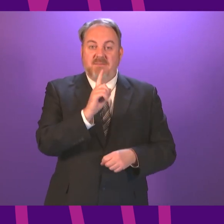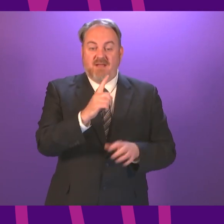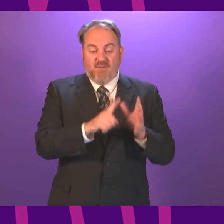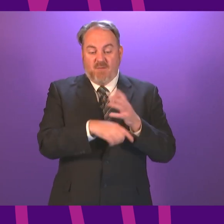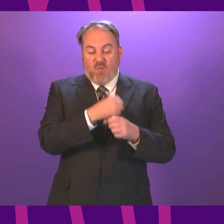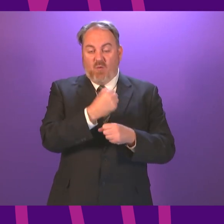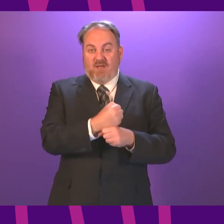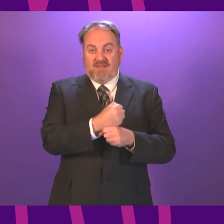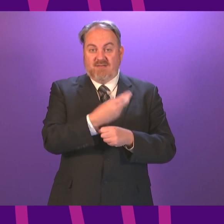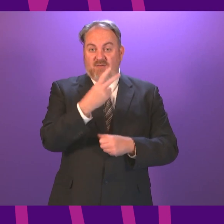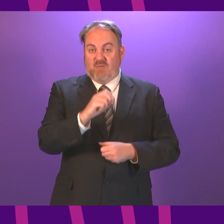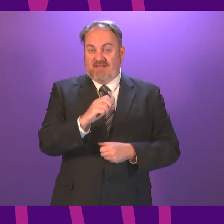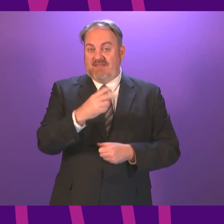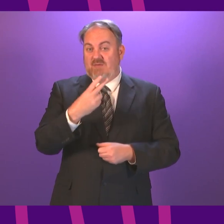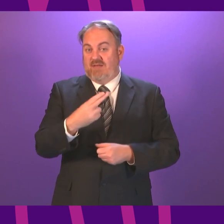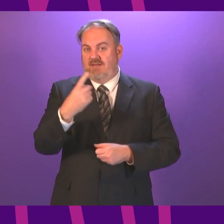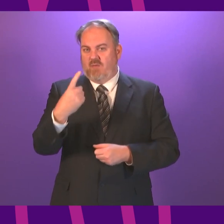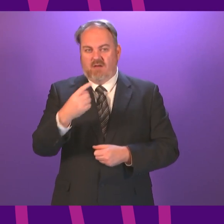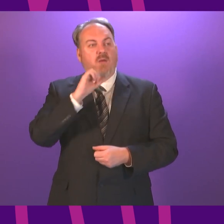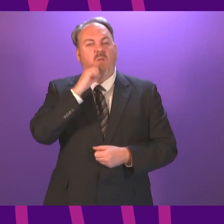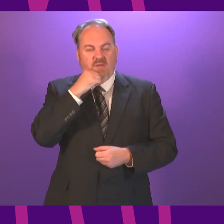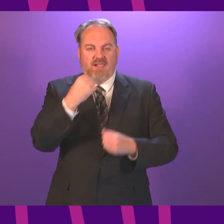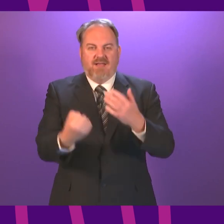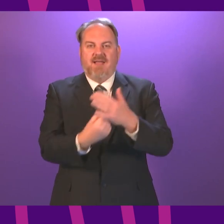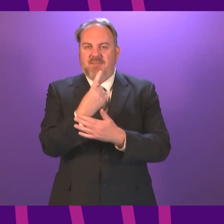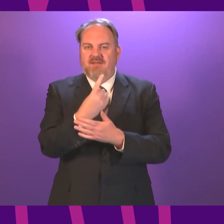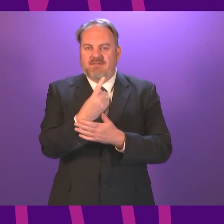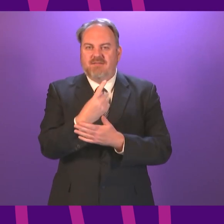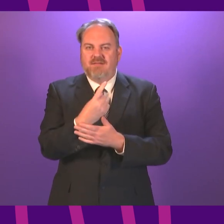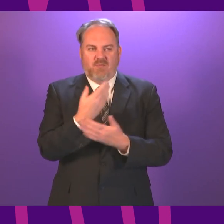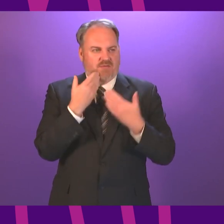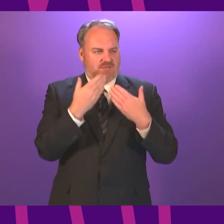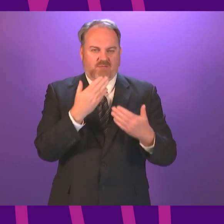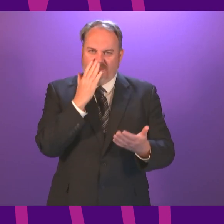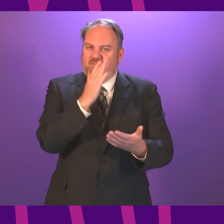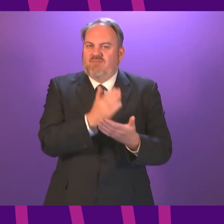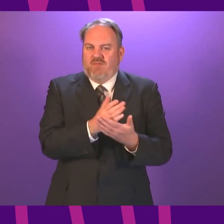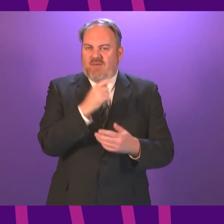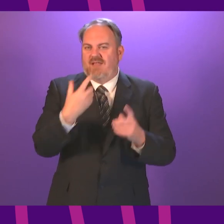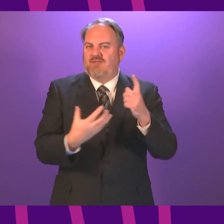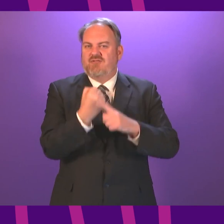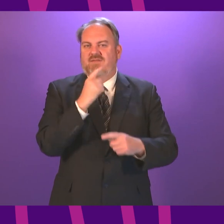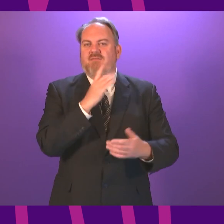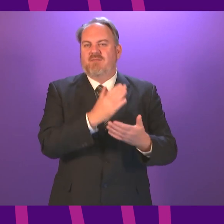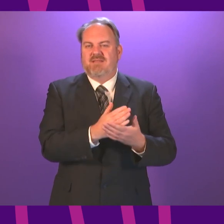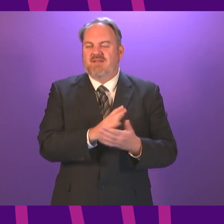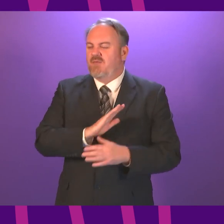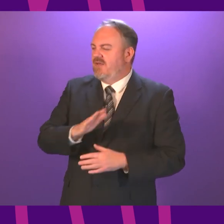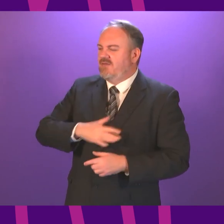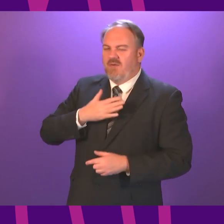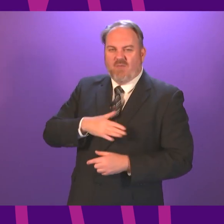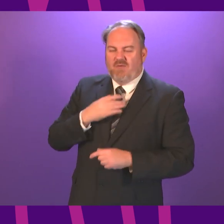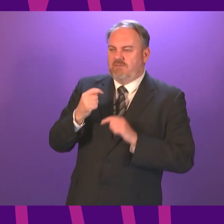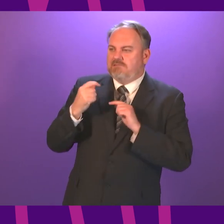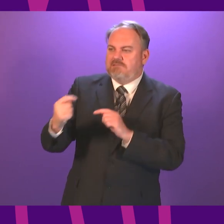promise will be delivered in full and now we're moving on to the next phase So that is our focus And I say to people across this chamber Stop refighting